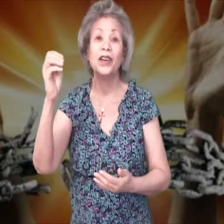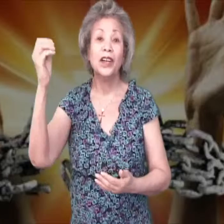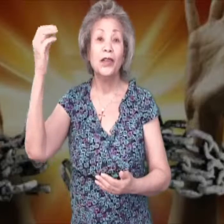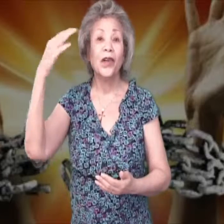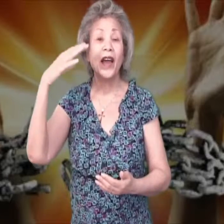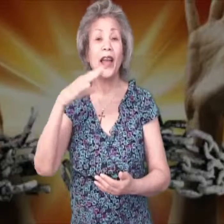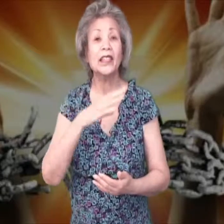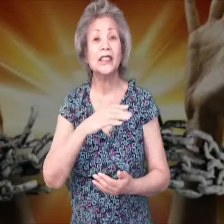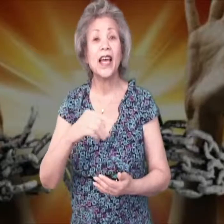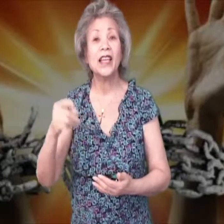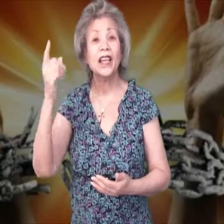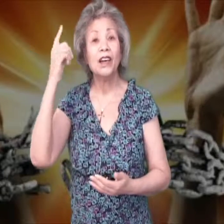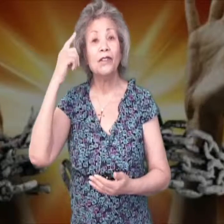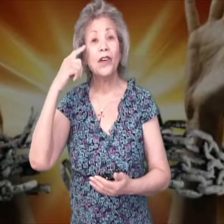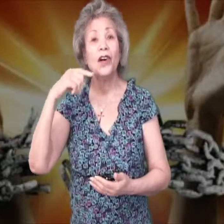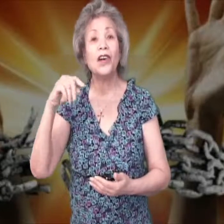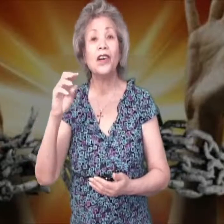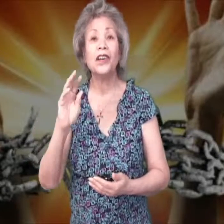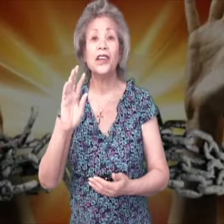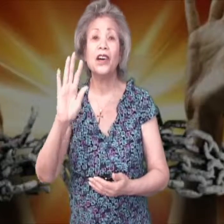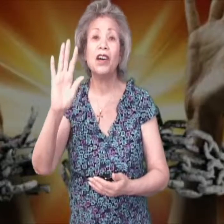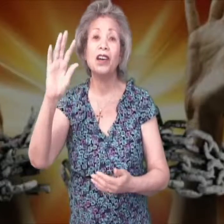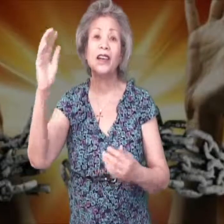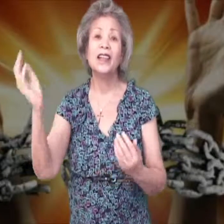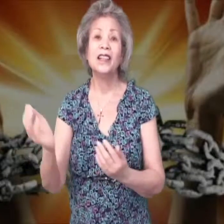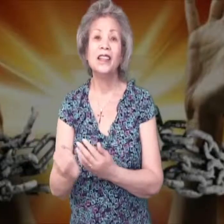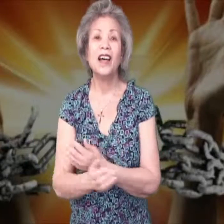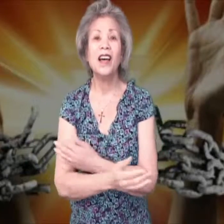grace and for your love.